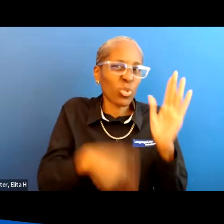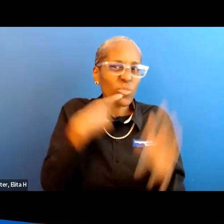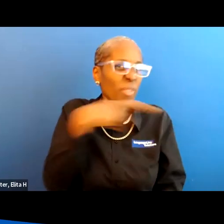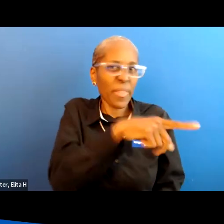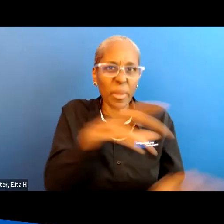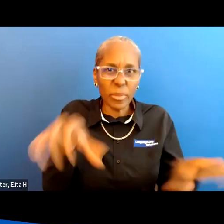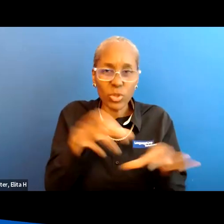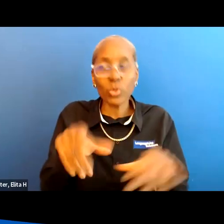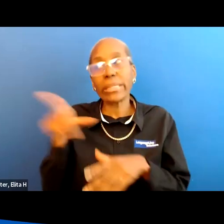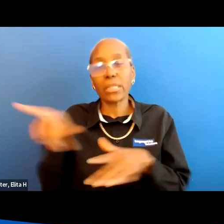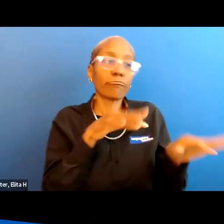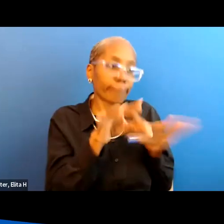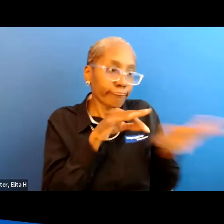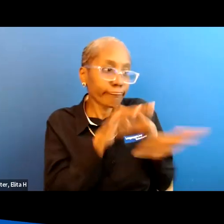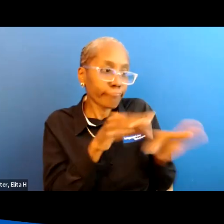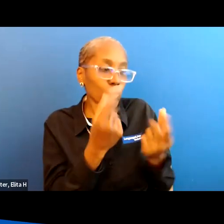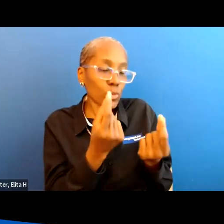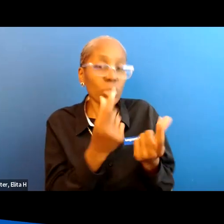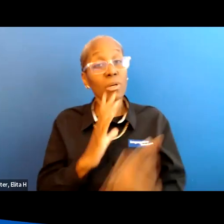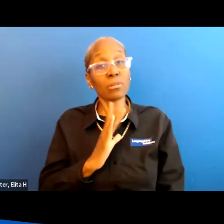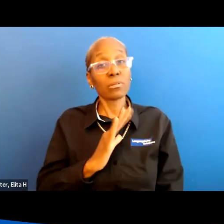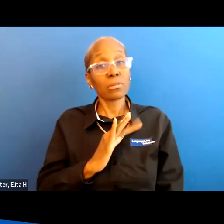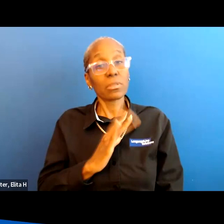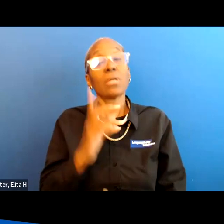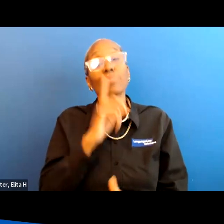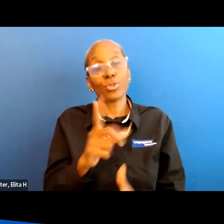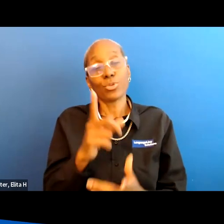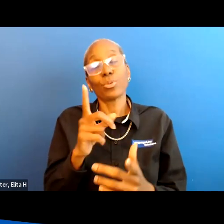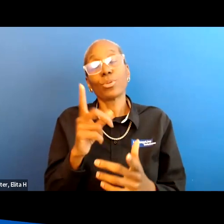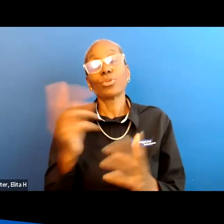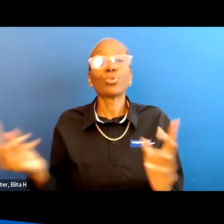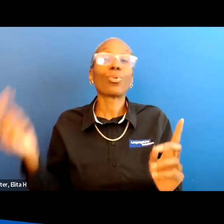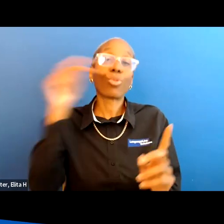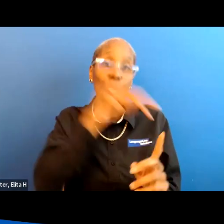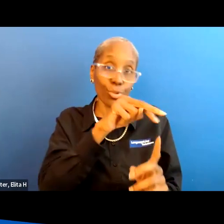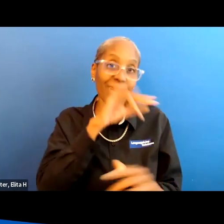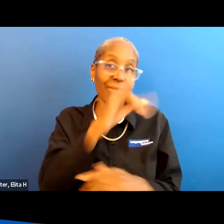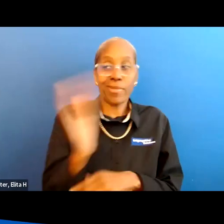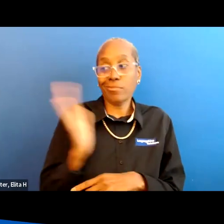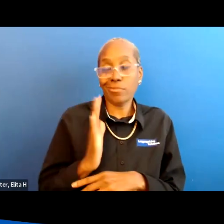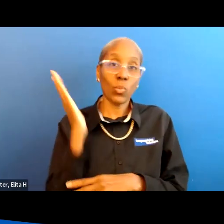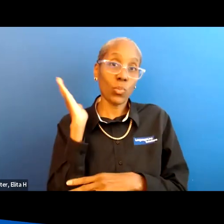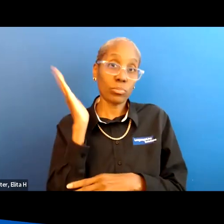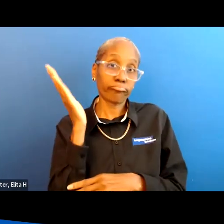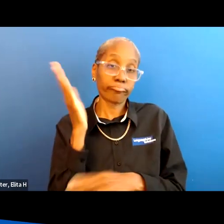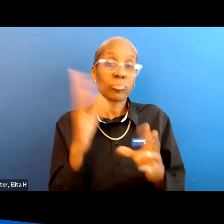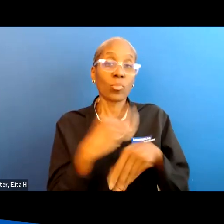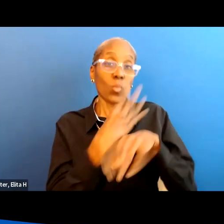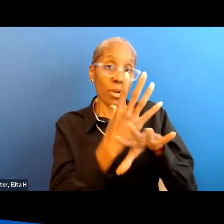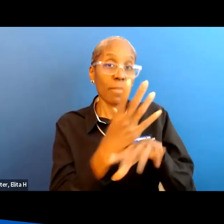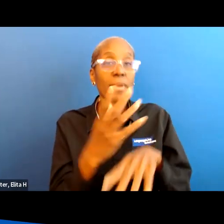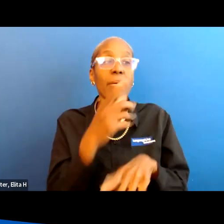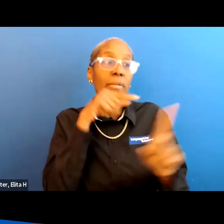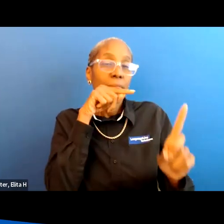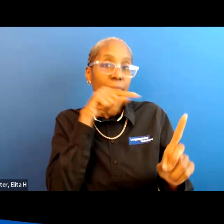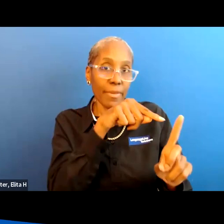and so this is like it's like a really cool thing so be sure and look back on that if you're interested in that because it not